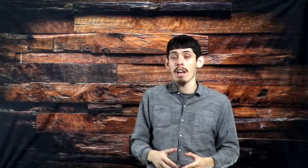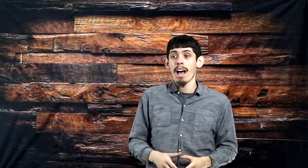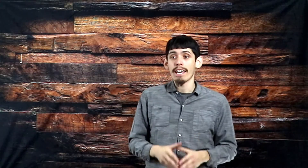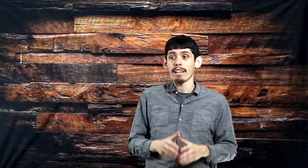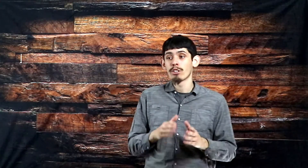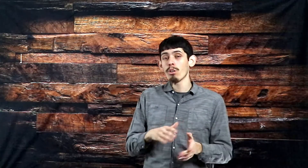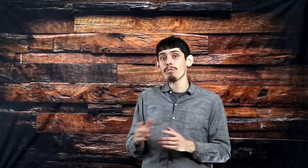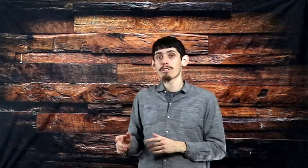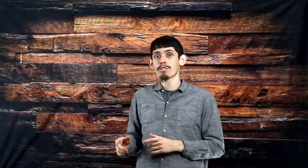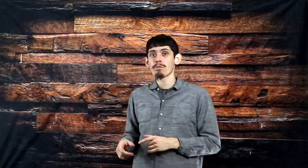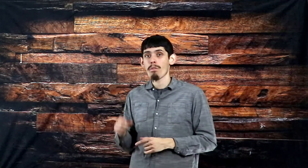go over to